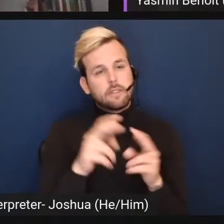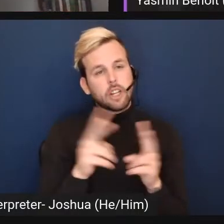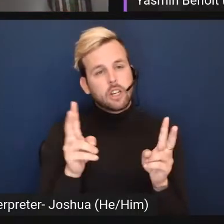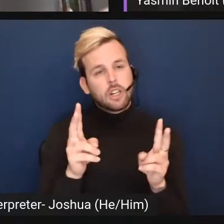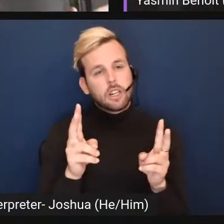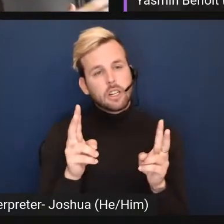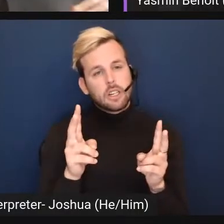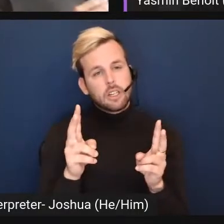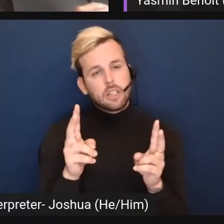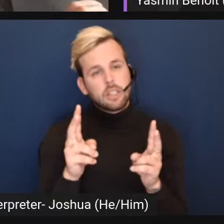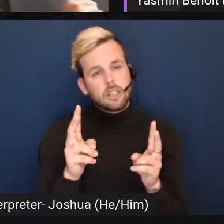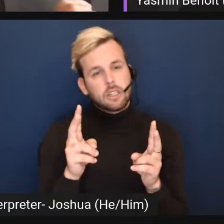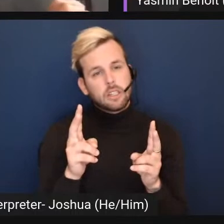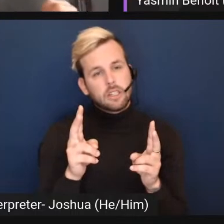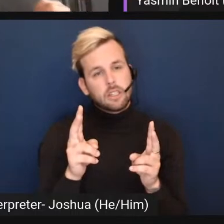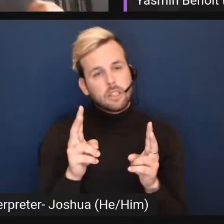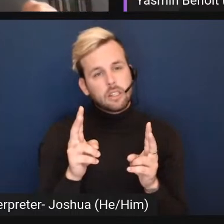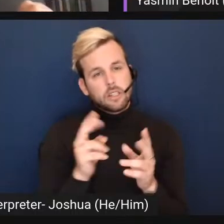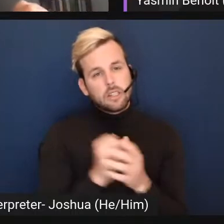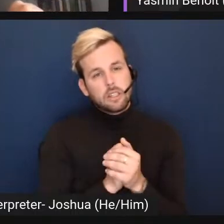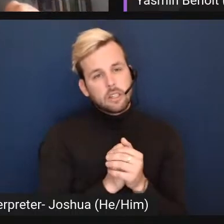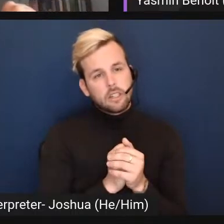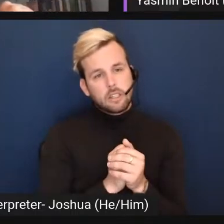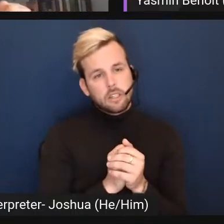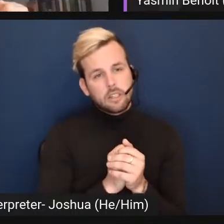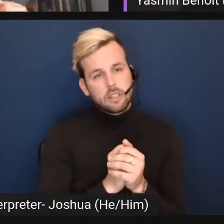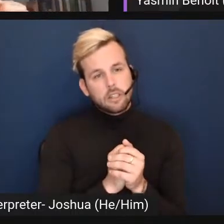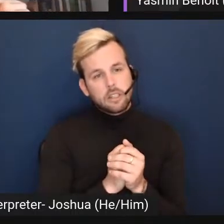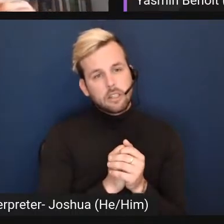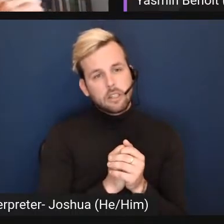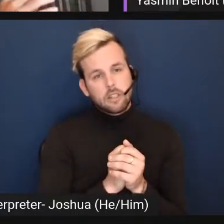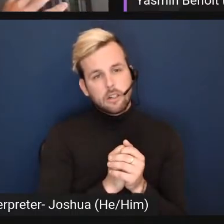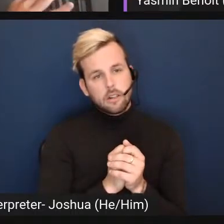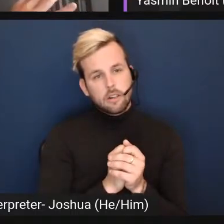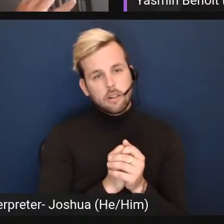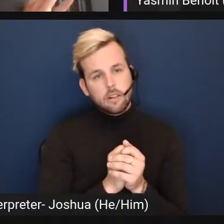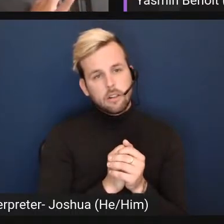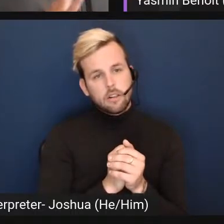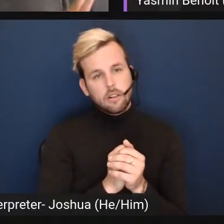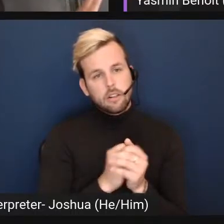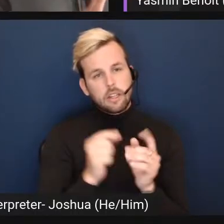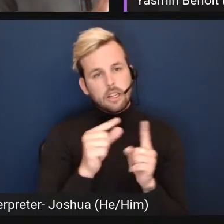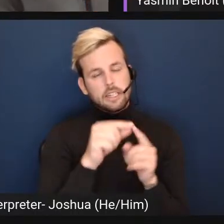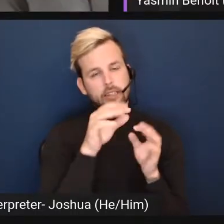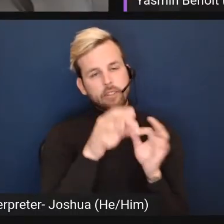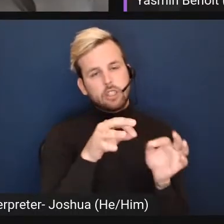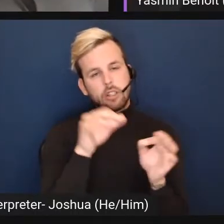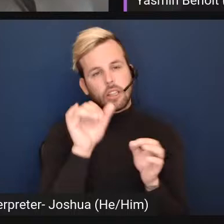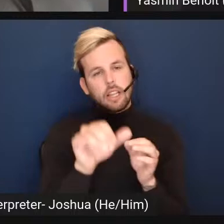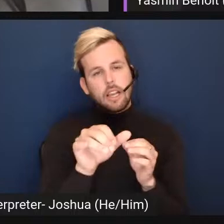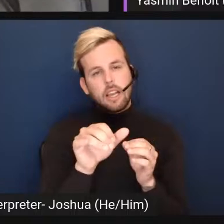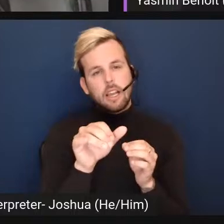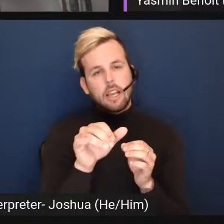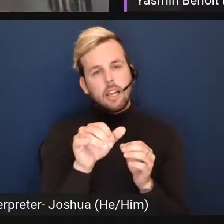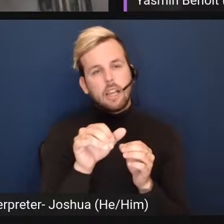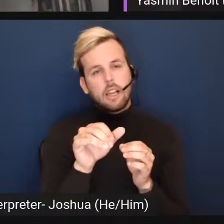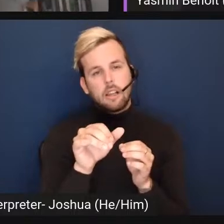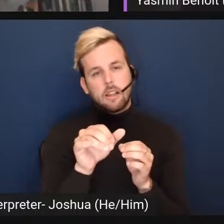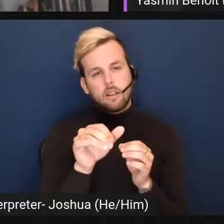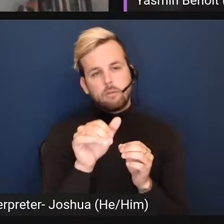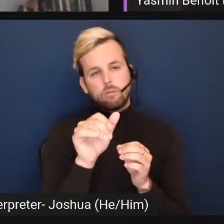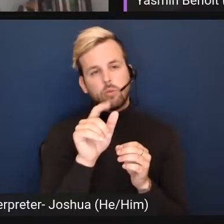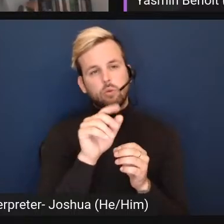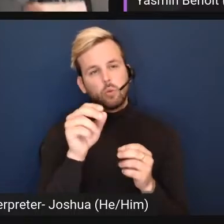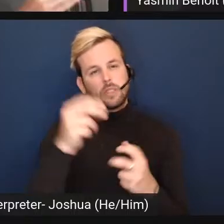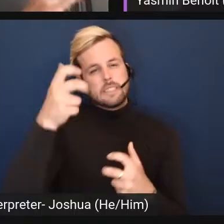like um that was kind of too